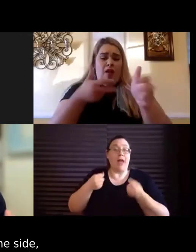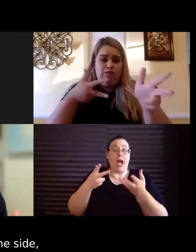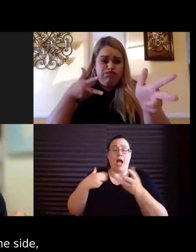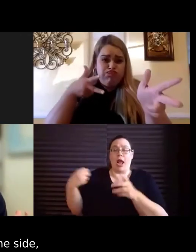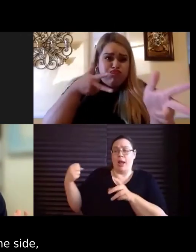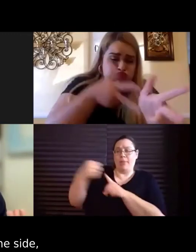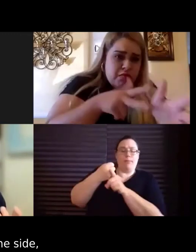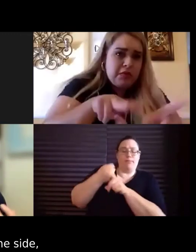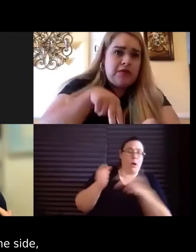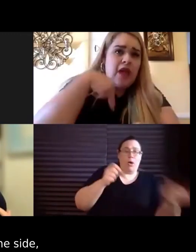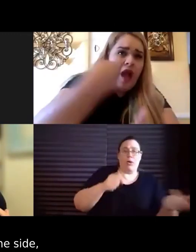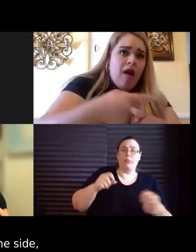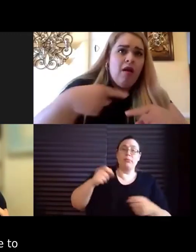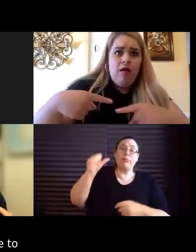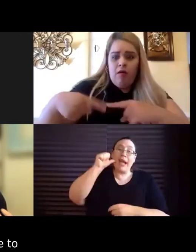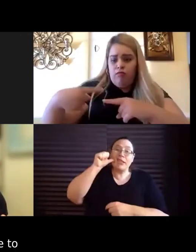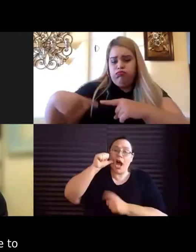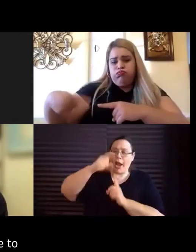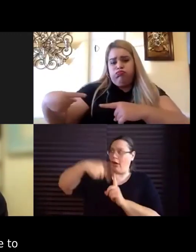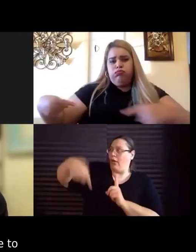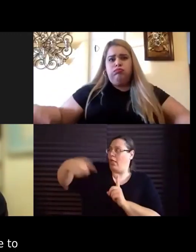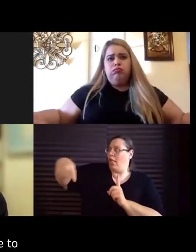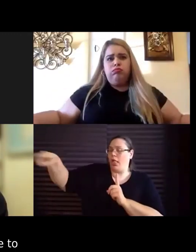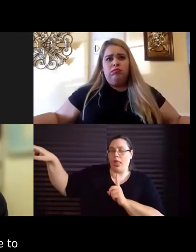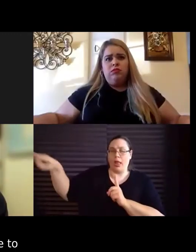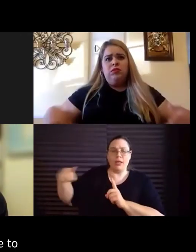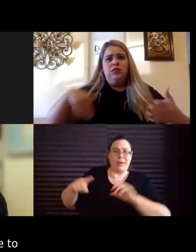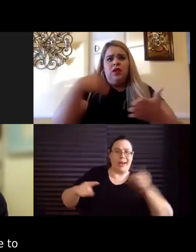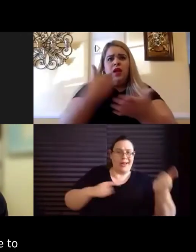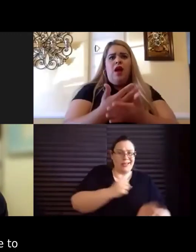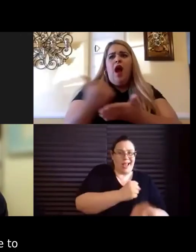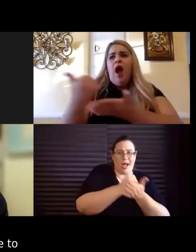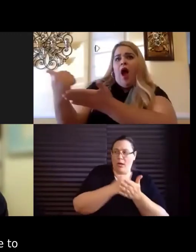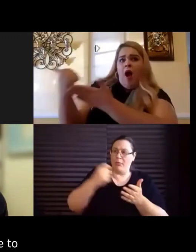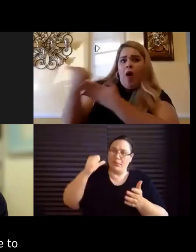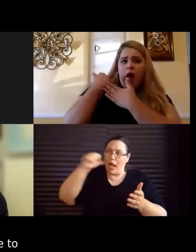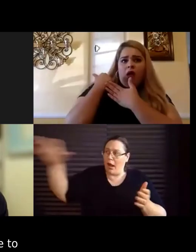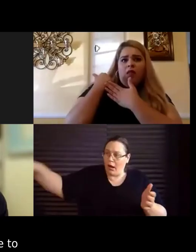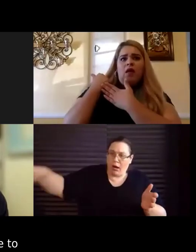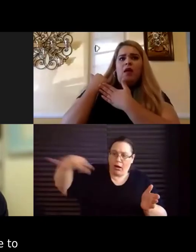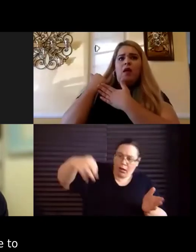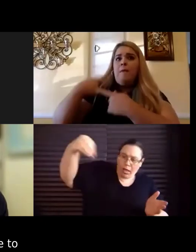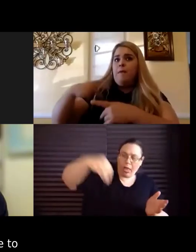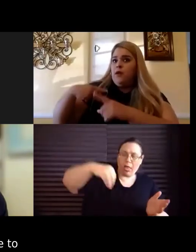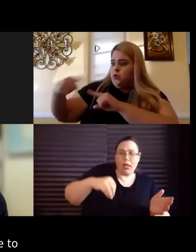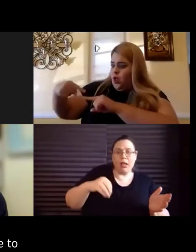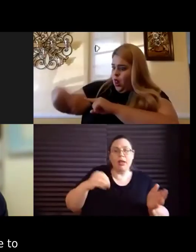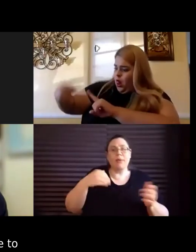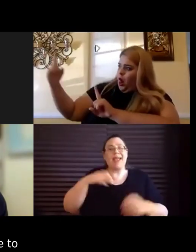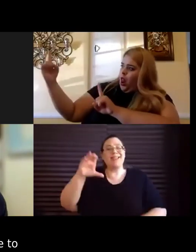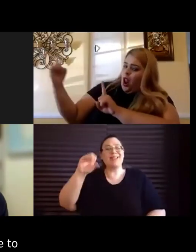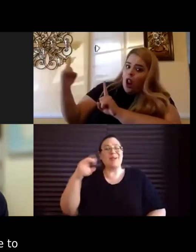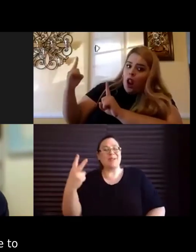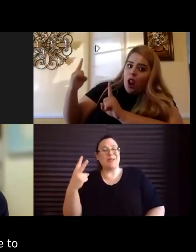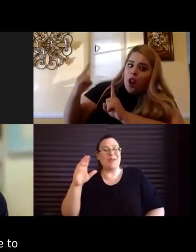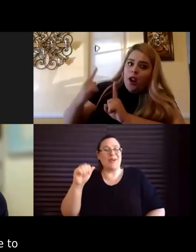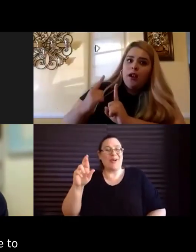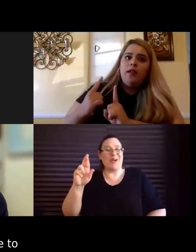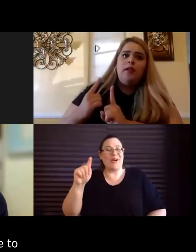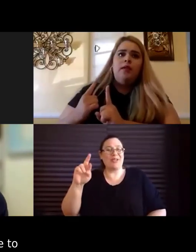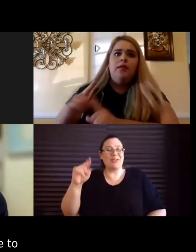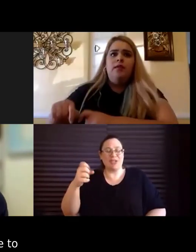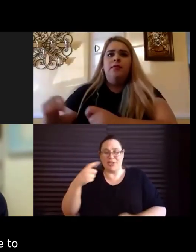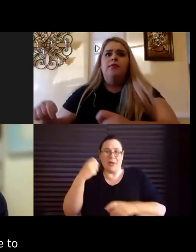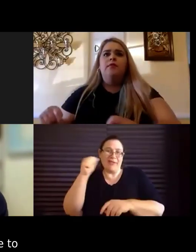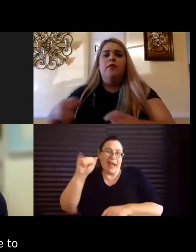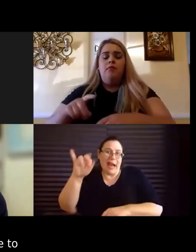tire came off. So someone helped me get my tire back on. We carry CO2 cartridges. So it's like air it up right away